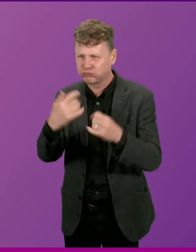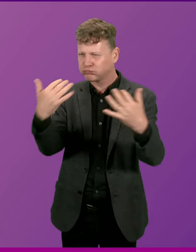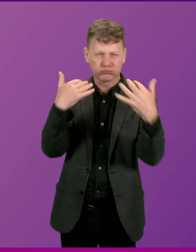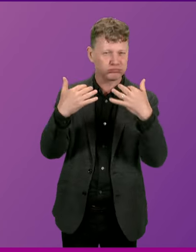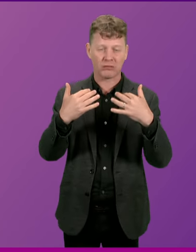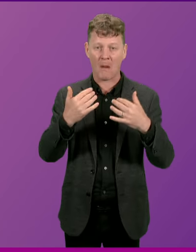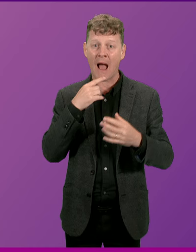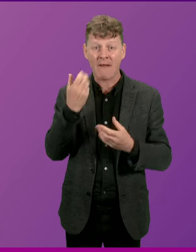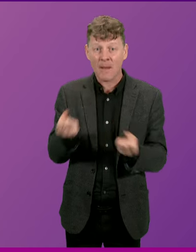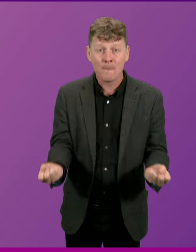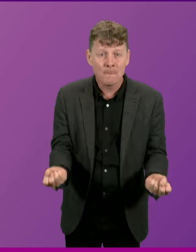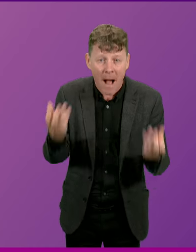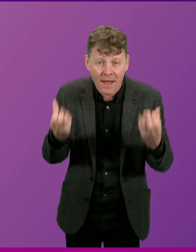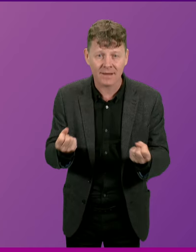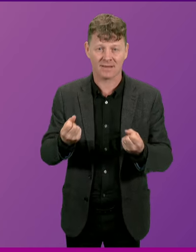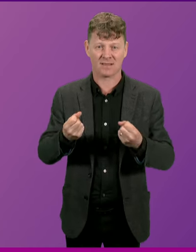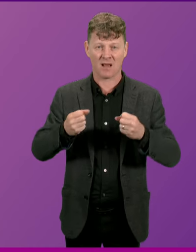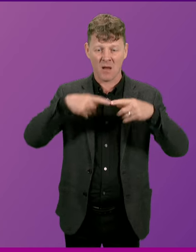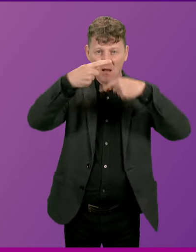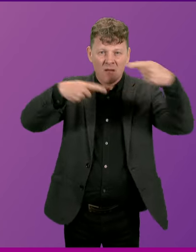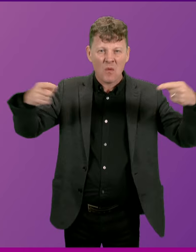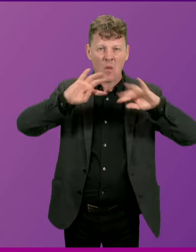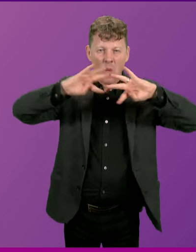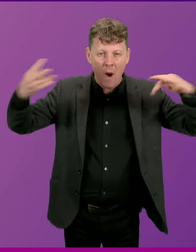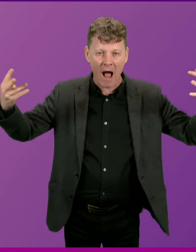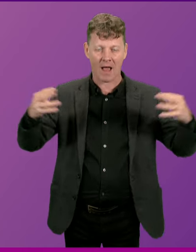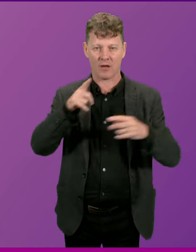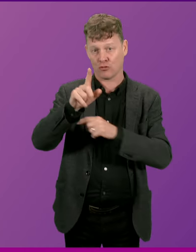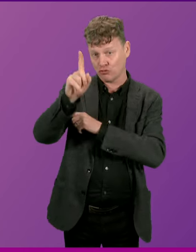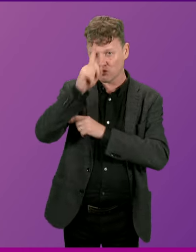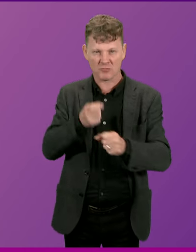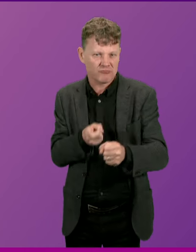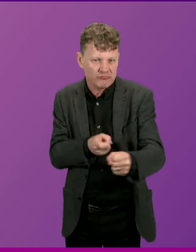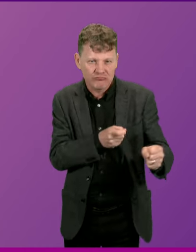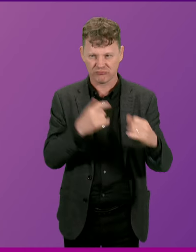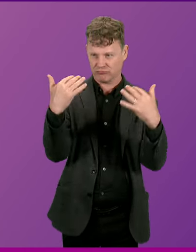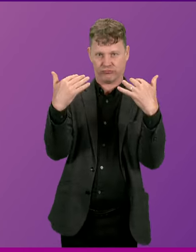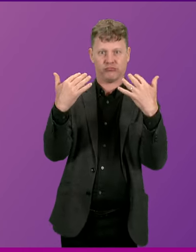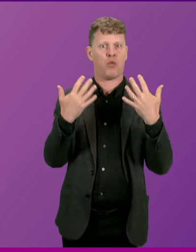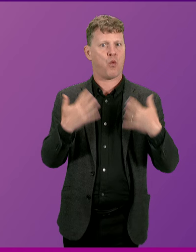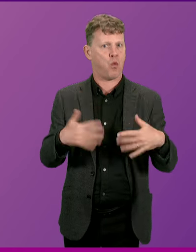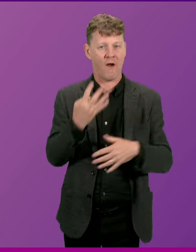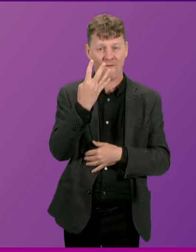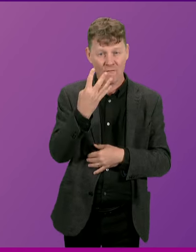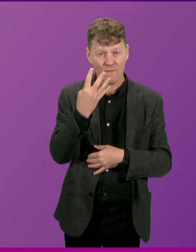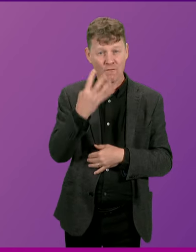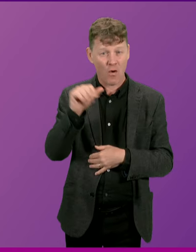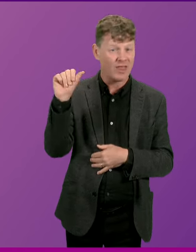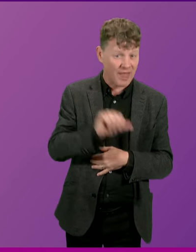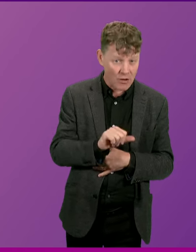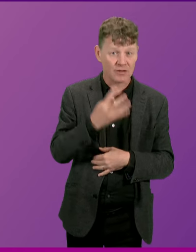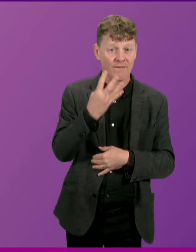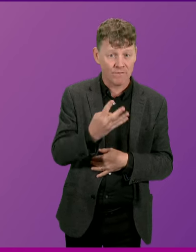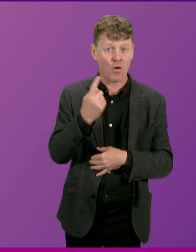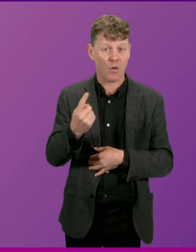met with mines, barbed wires and the guns of the German defenders. 4,414 of the men involved